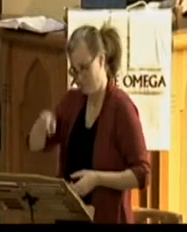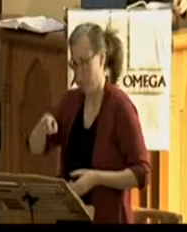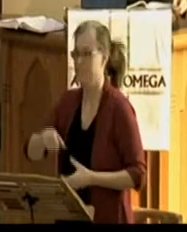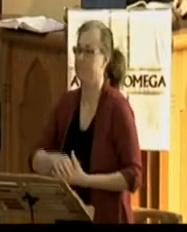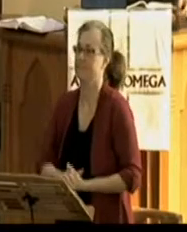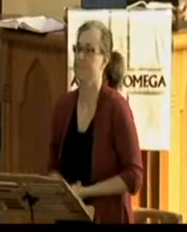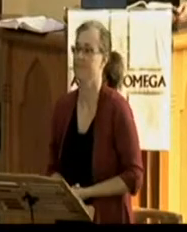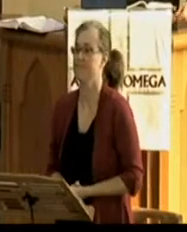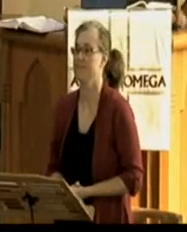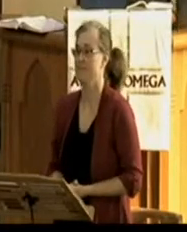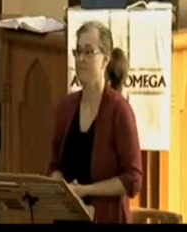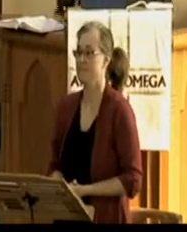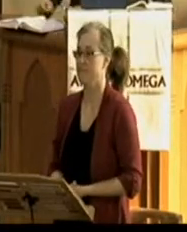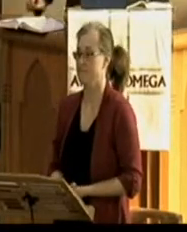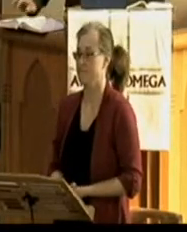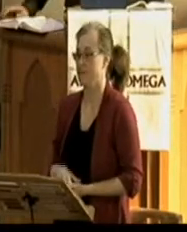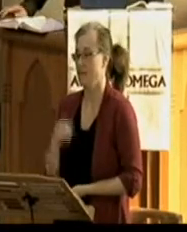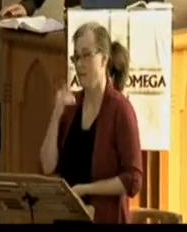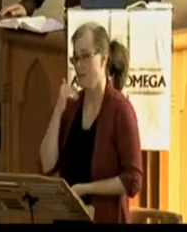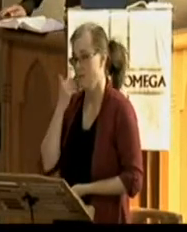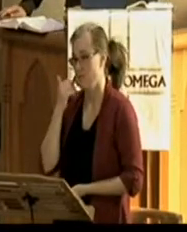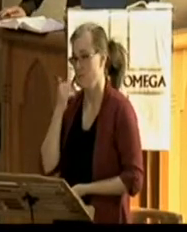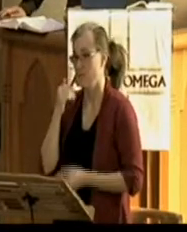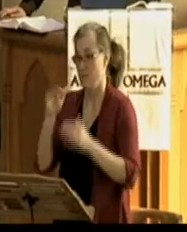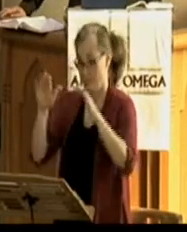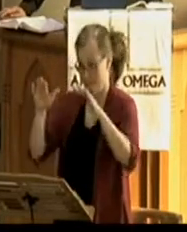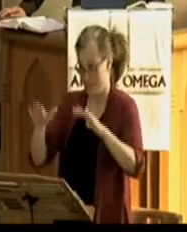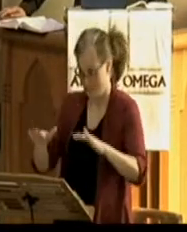The grass withers and the flower fades. The word of our God stands forever. Please be seated.